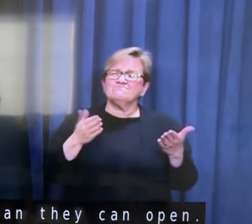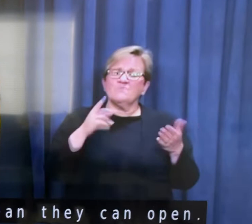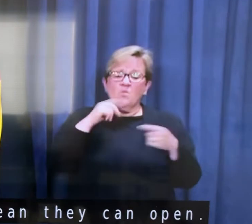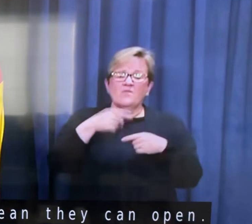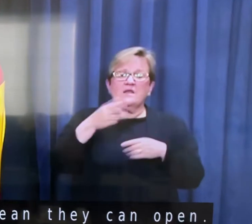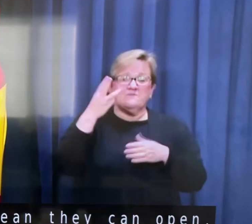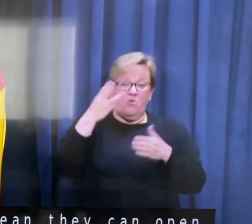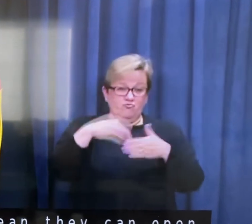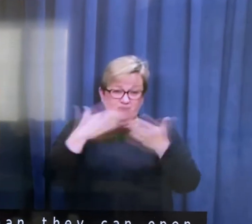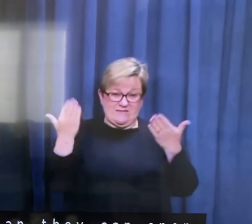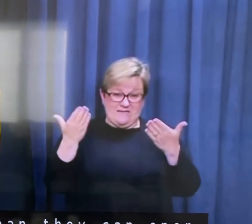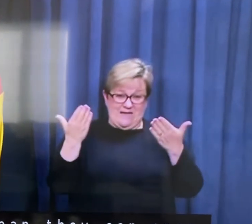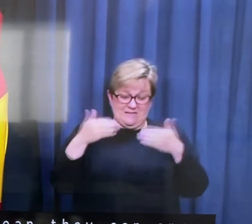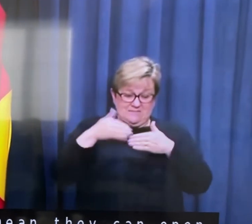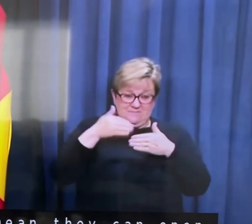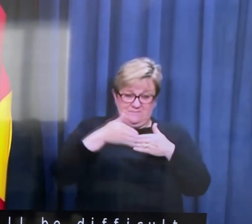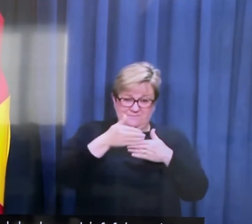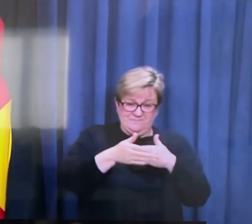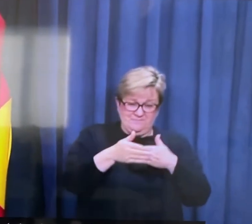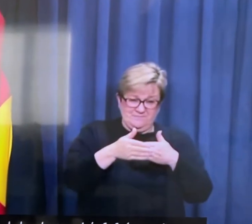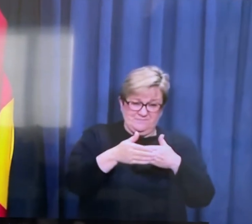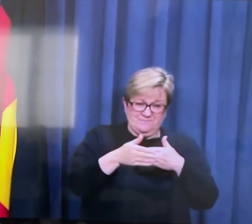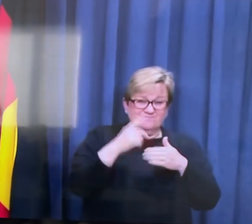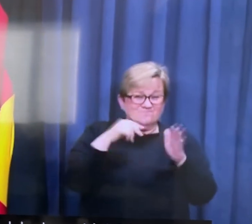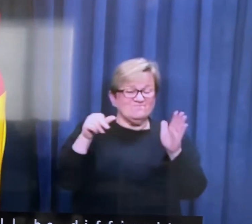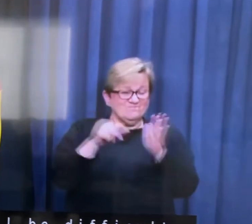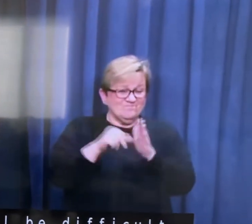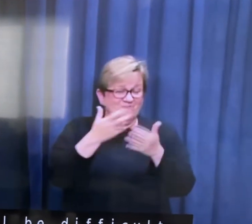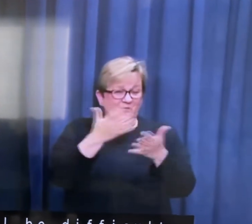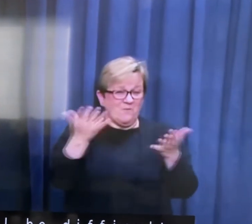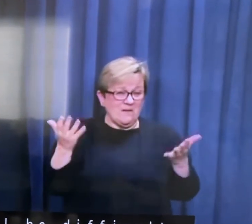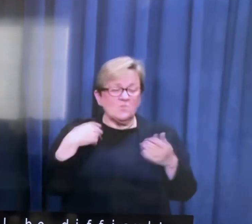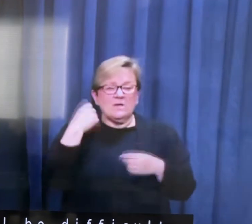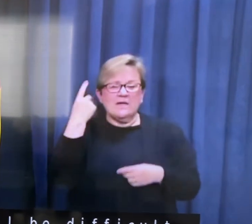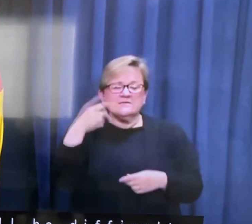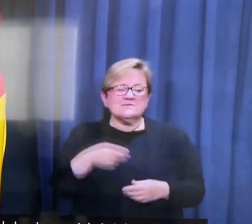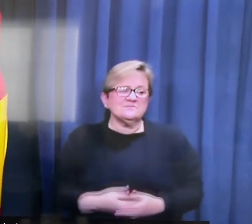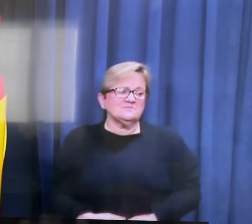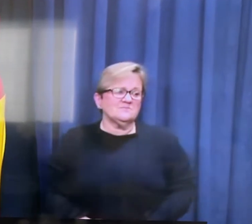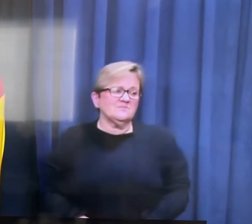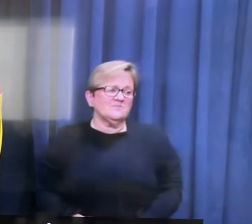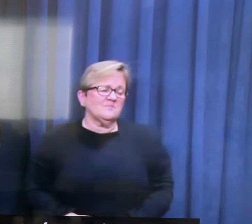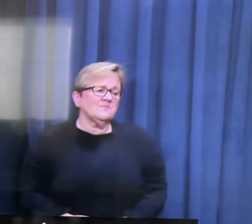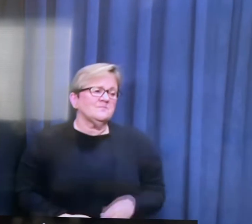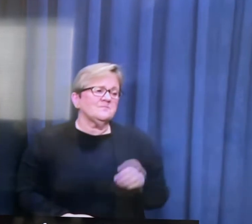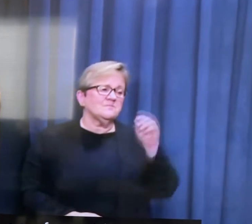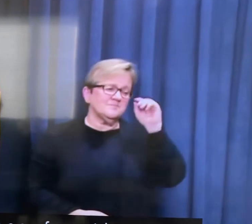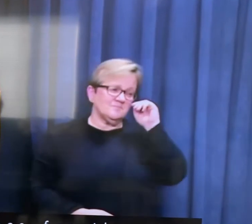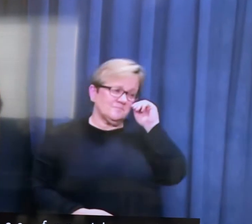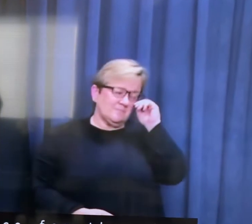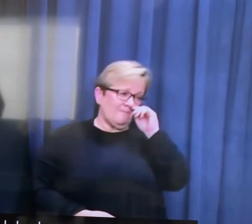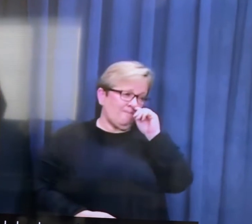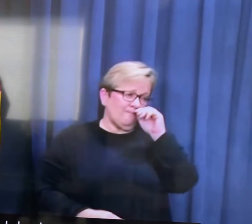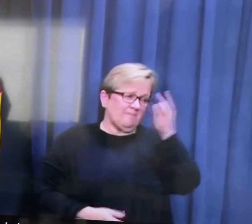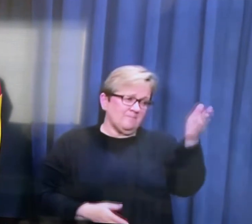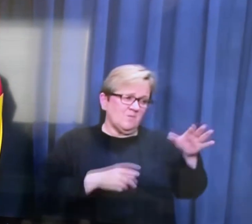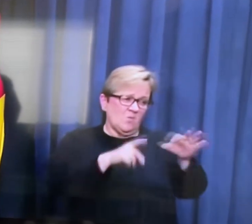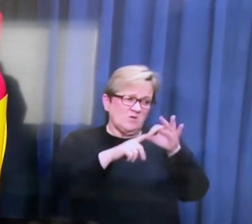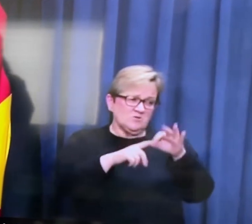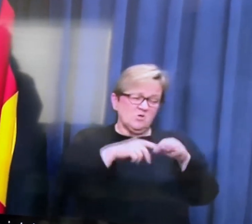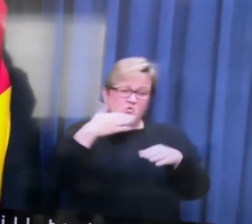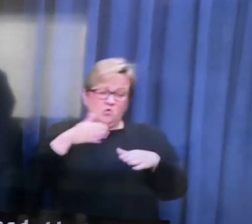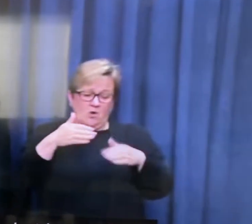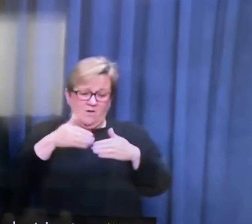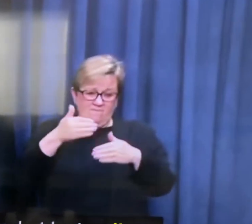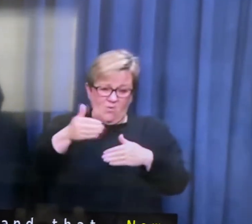place for the next three days that will be tough for many and we understand that. Now that you've got a path forward have you come up with some sort